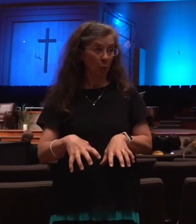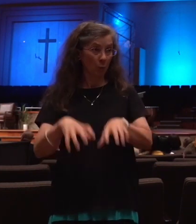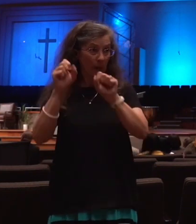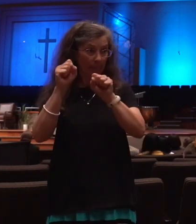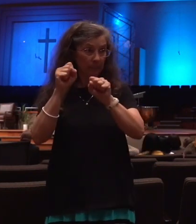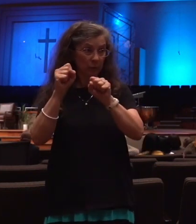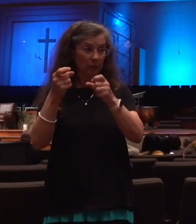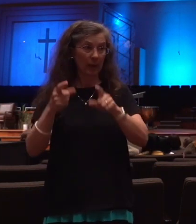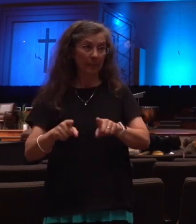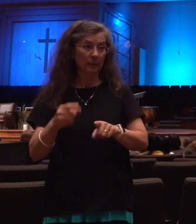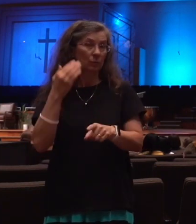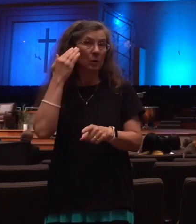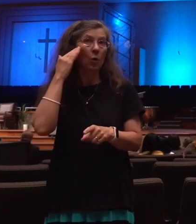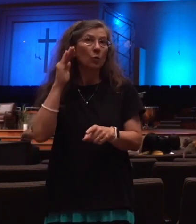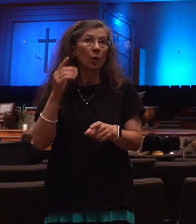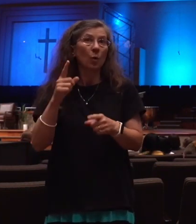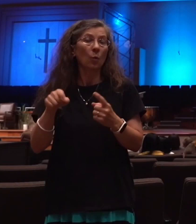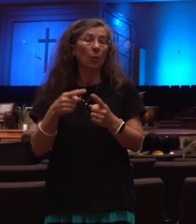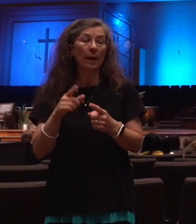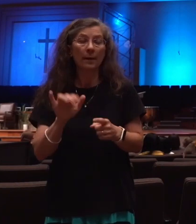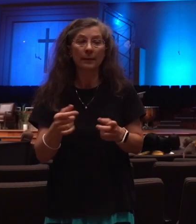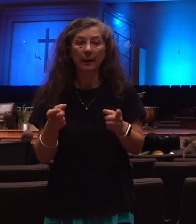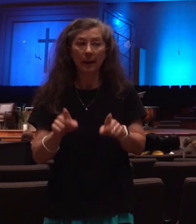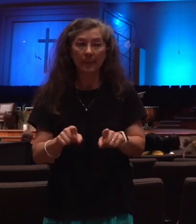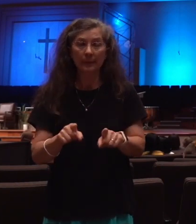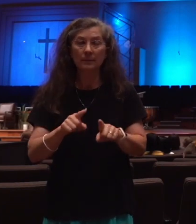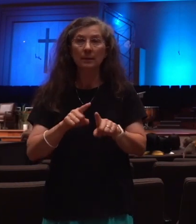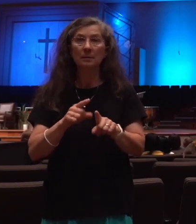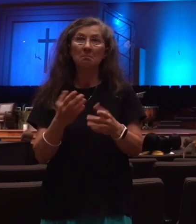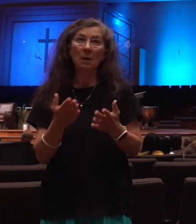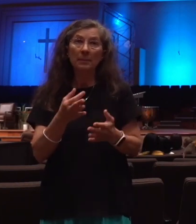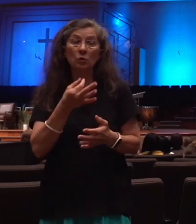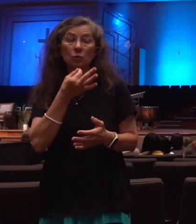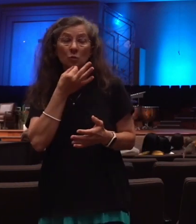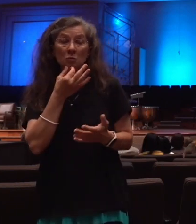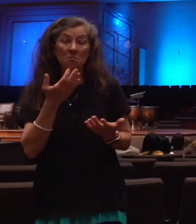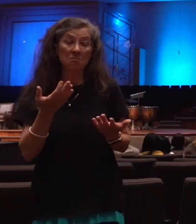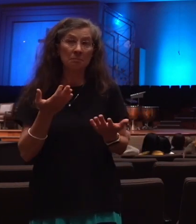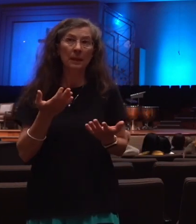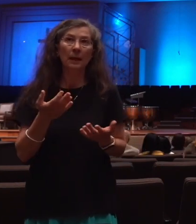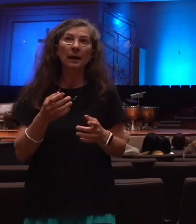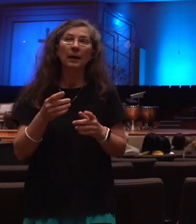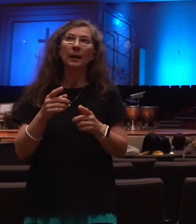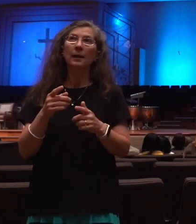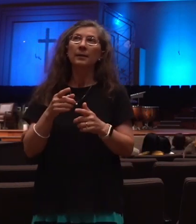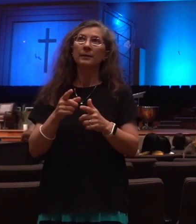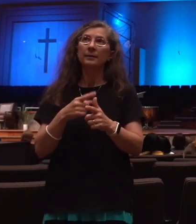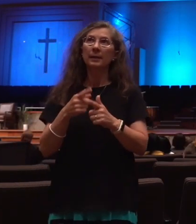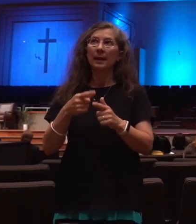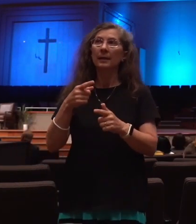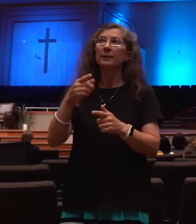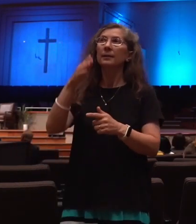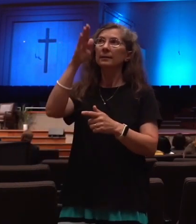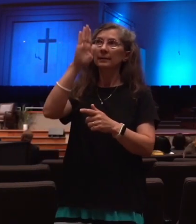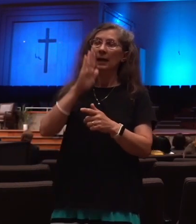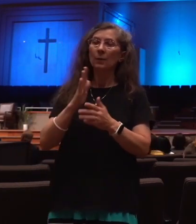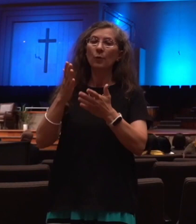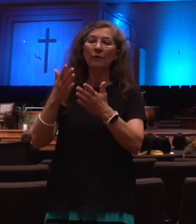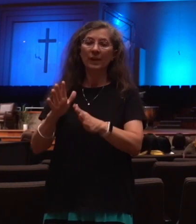later. But when that rapture takes place, then God will finish that 70th week,